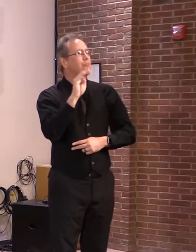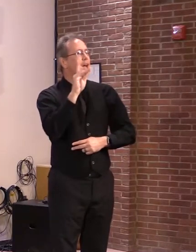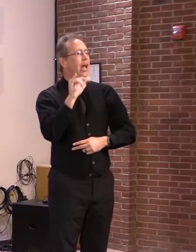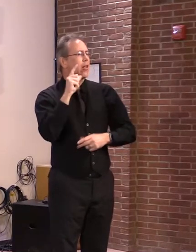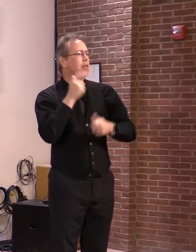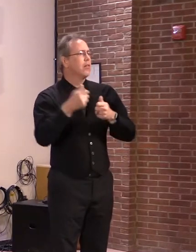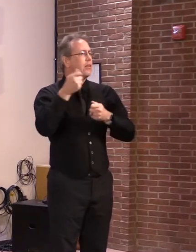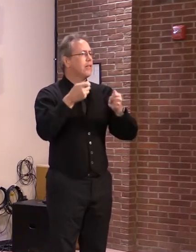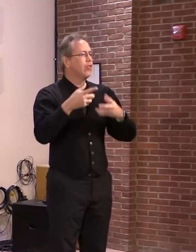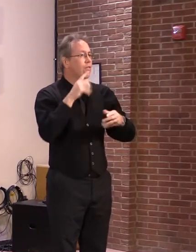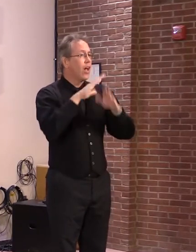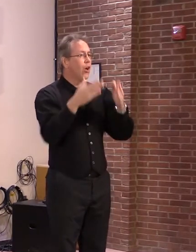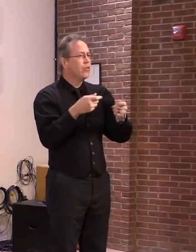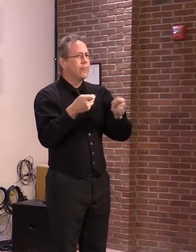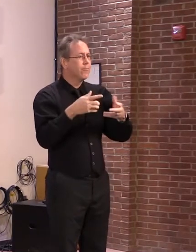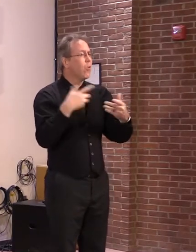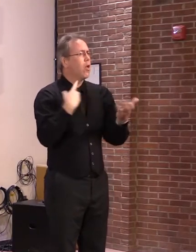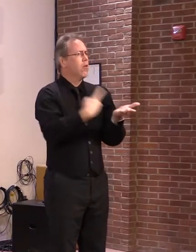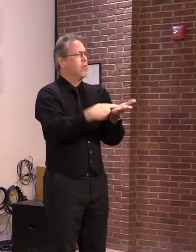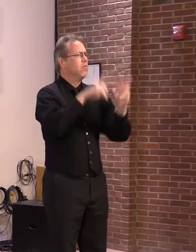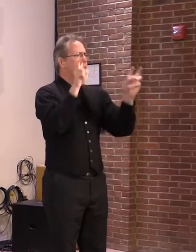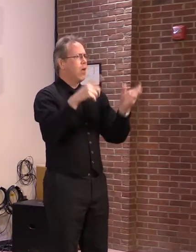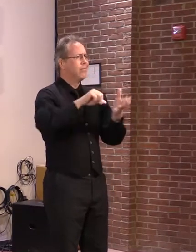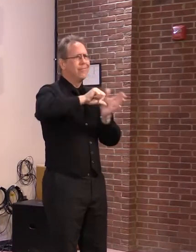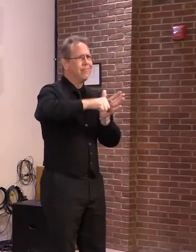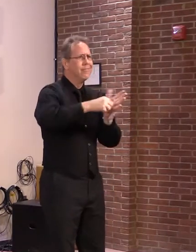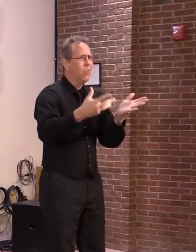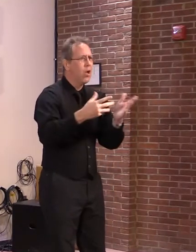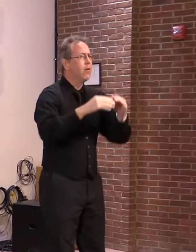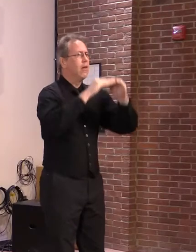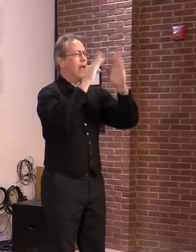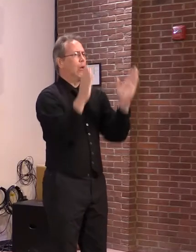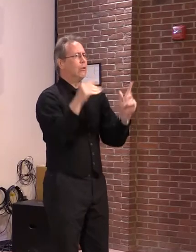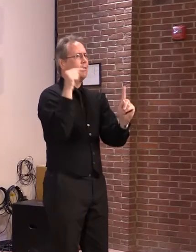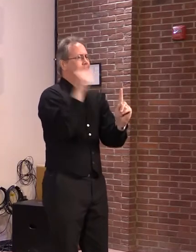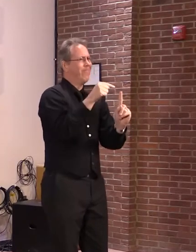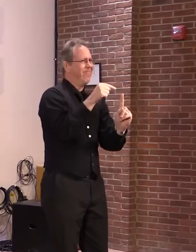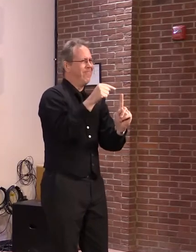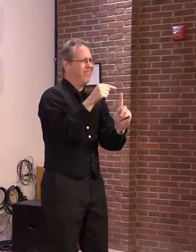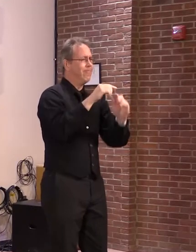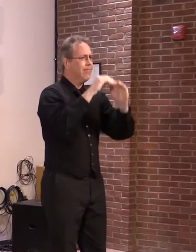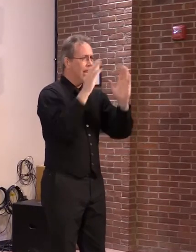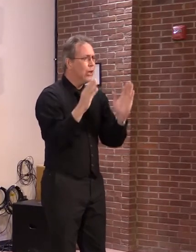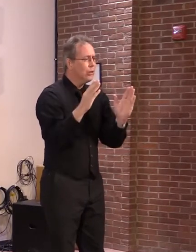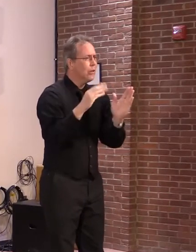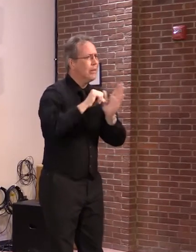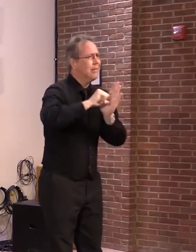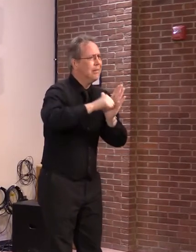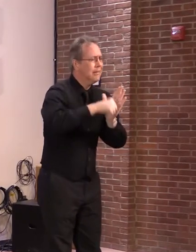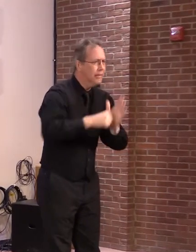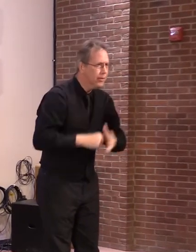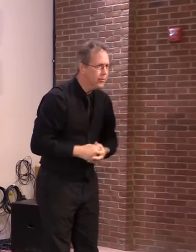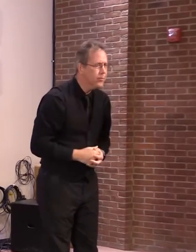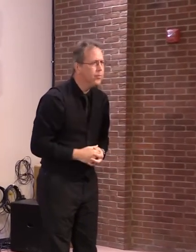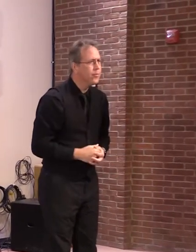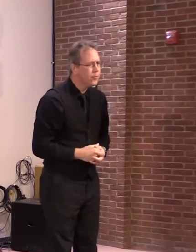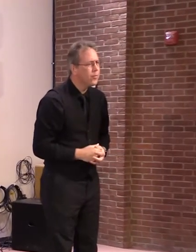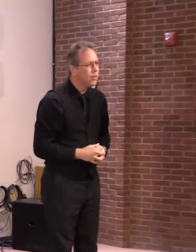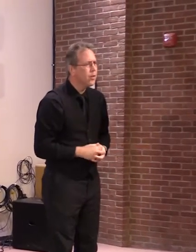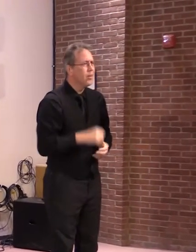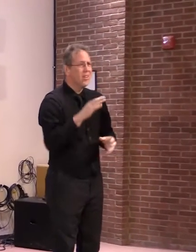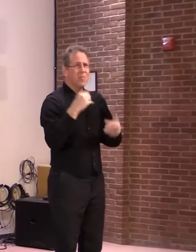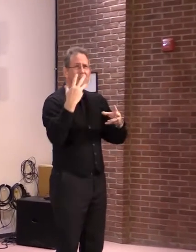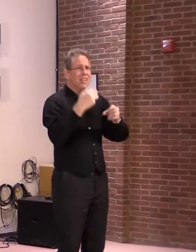to discuss permitting and the critical role it plays in housing. For years, you've heard me and others talk about our desperate